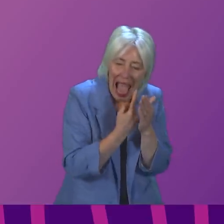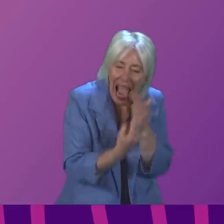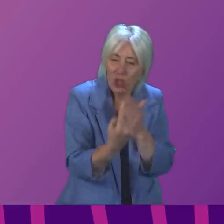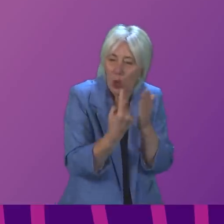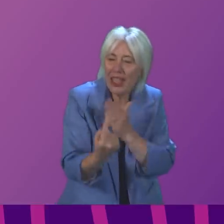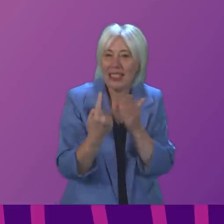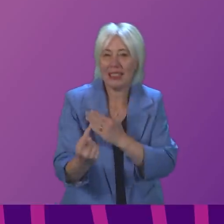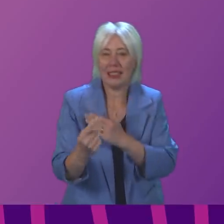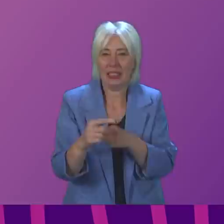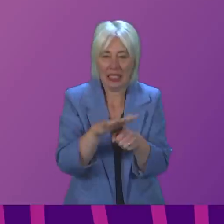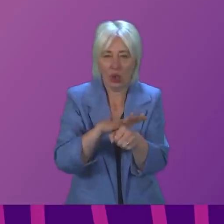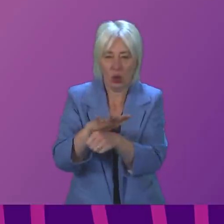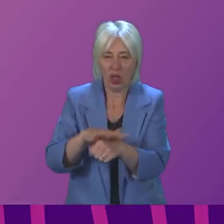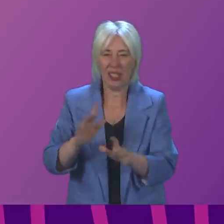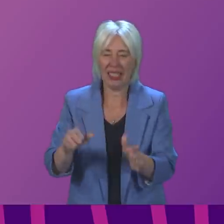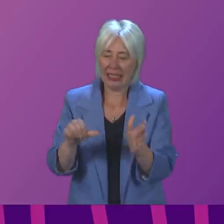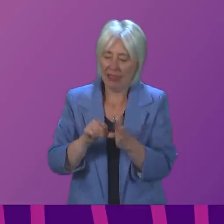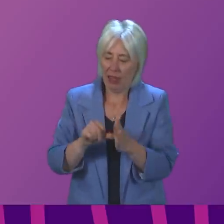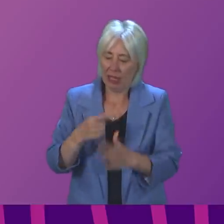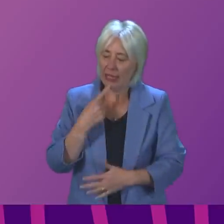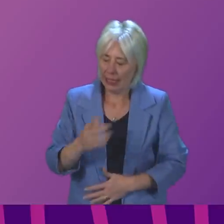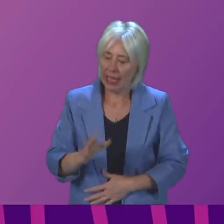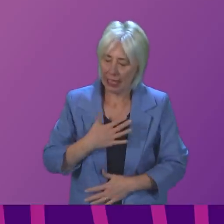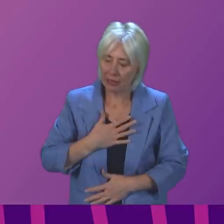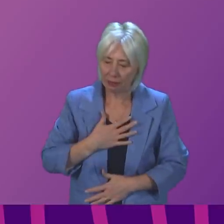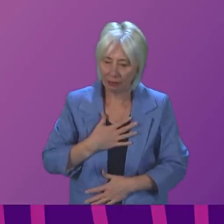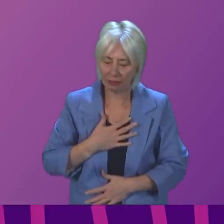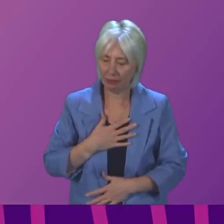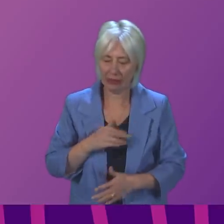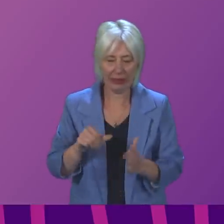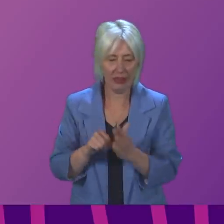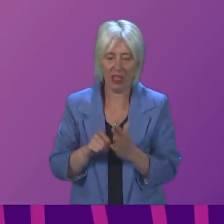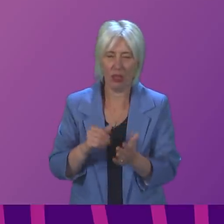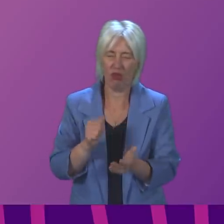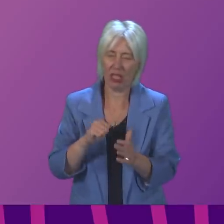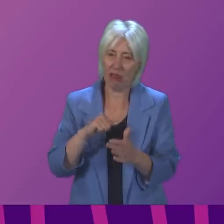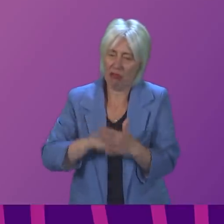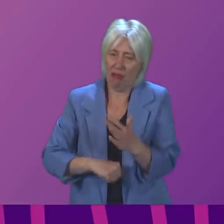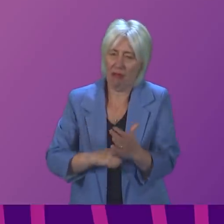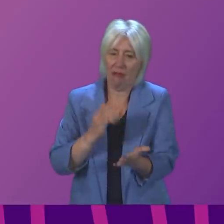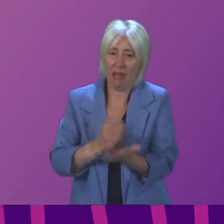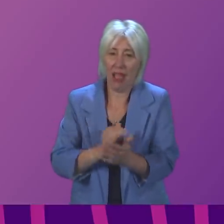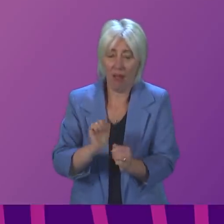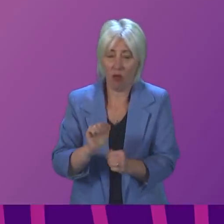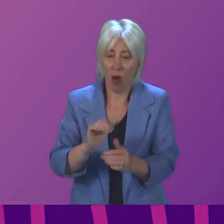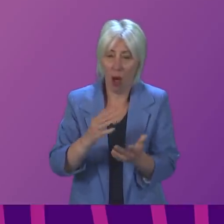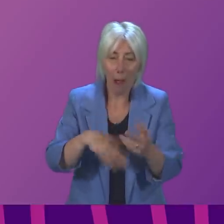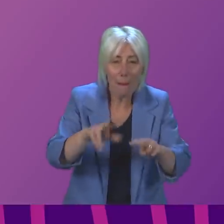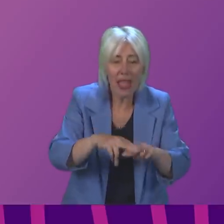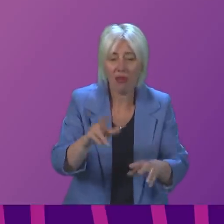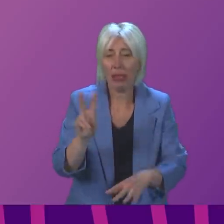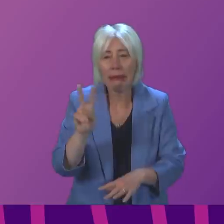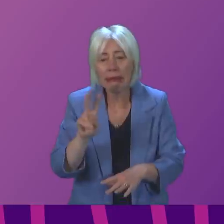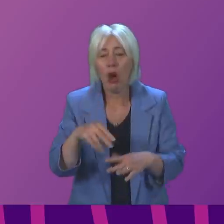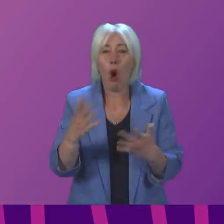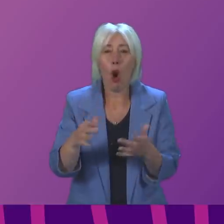infection, and I, I find this difficult to say because it is such a hard fact, particularly if you are the parent or the relative of somebody who has died